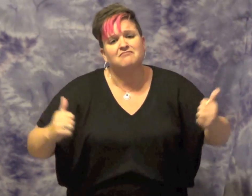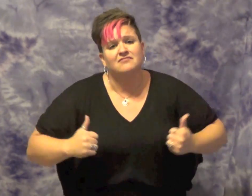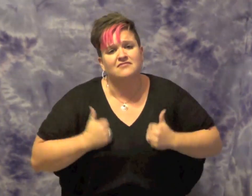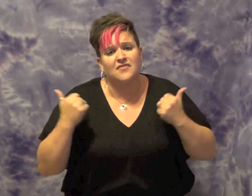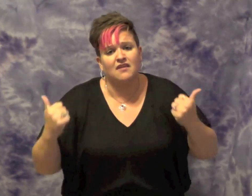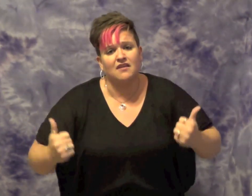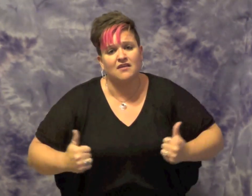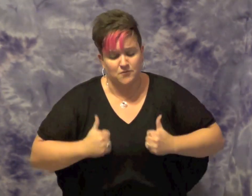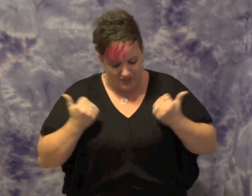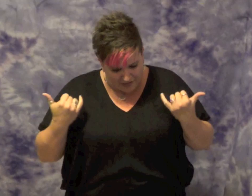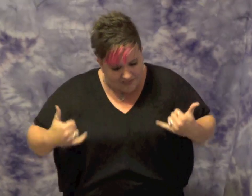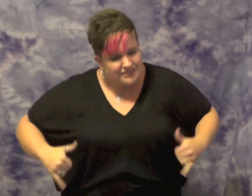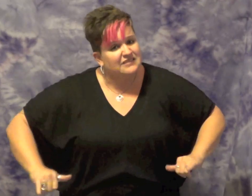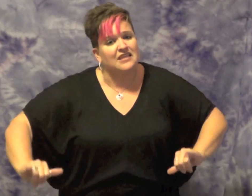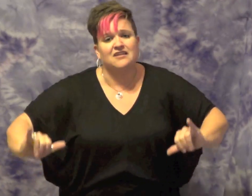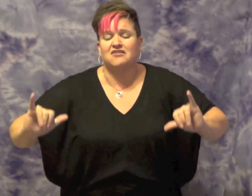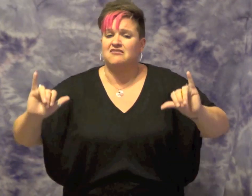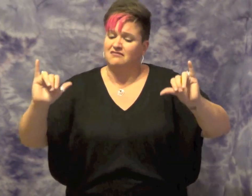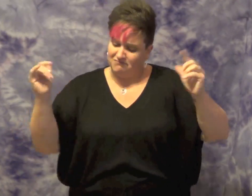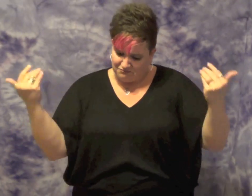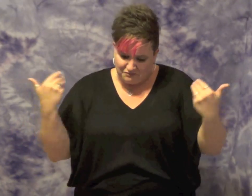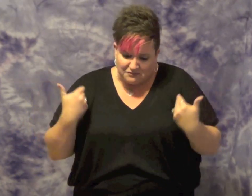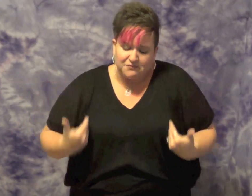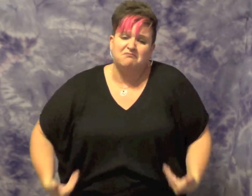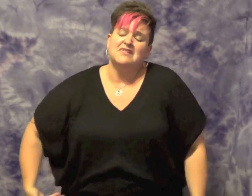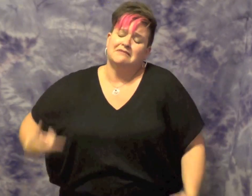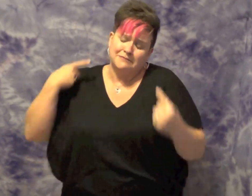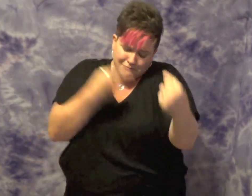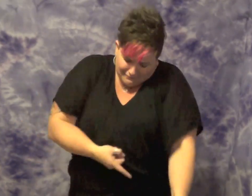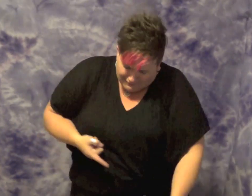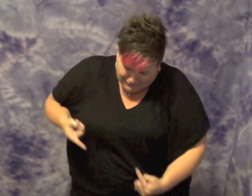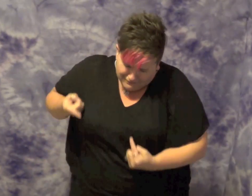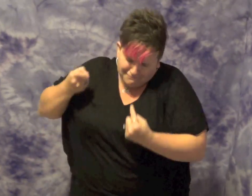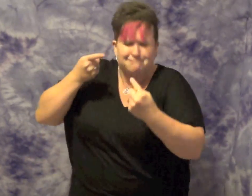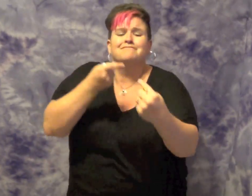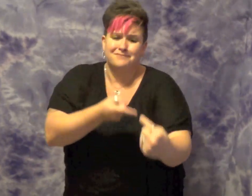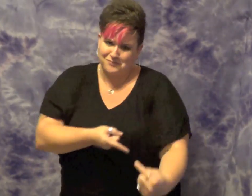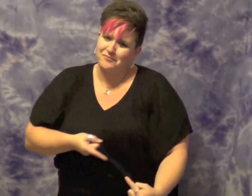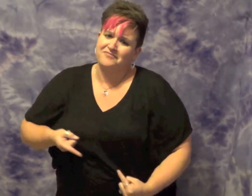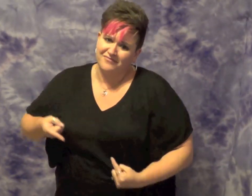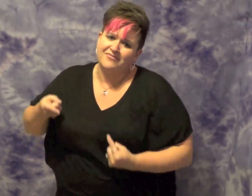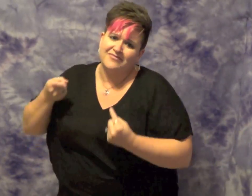I've been running out.